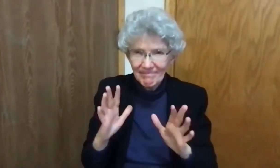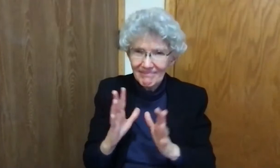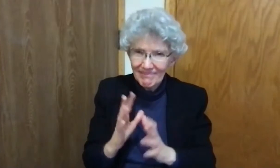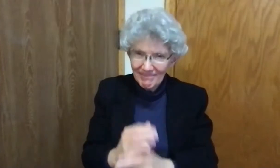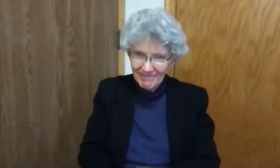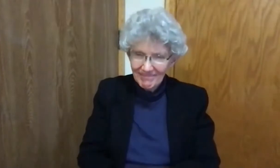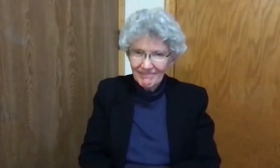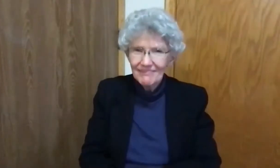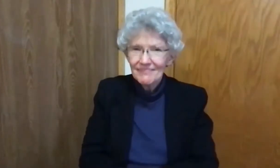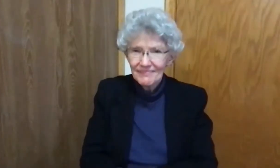country.